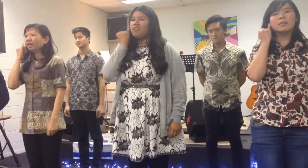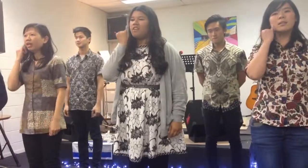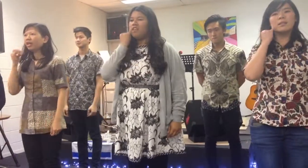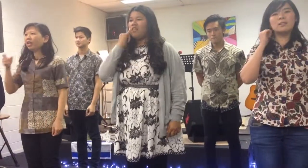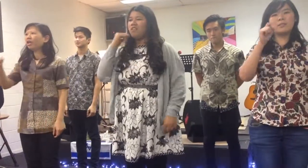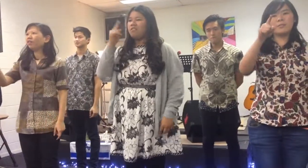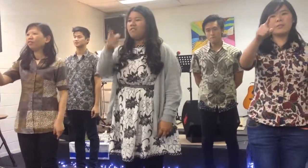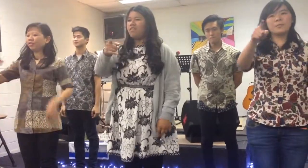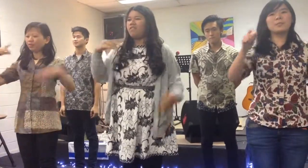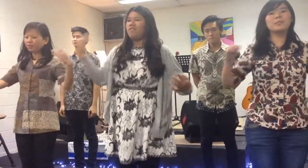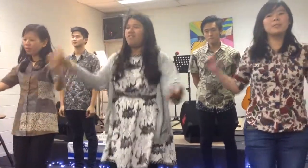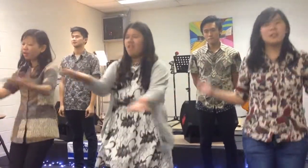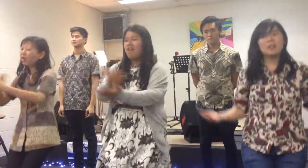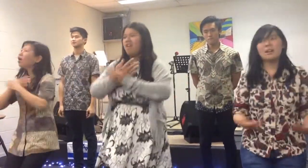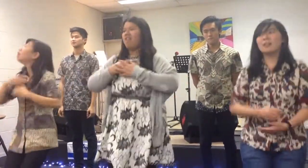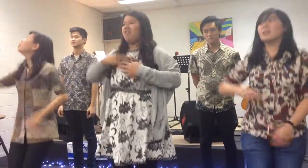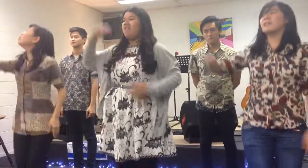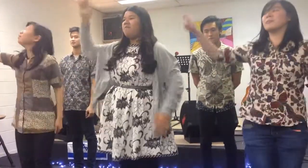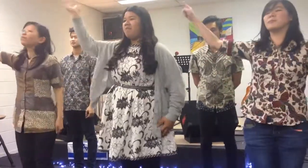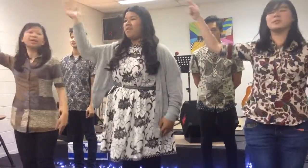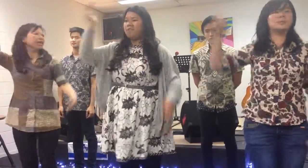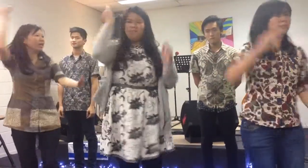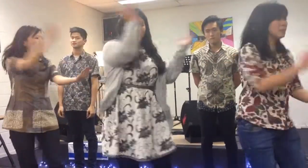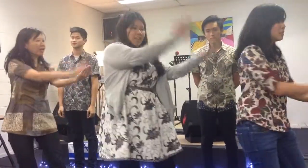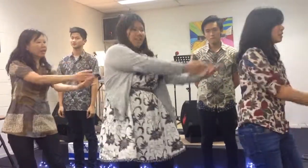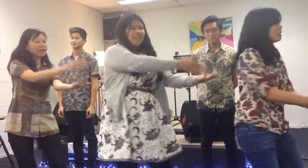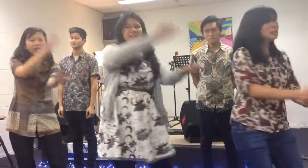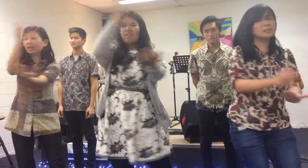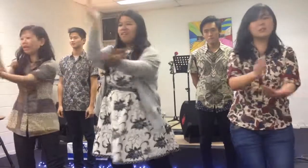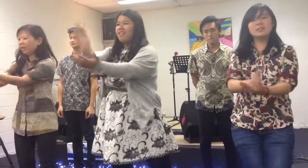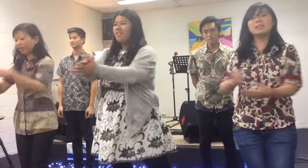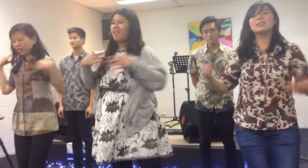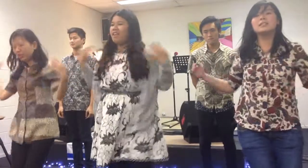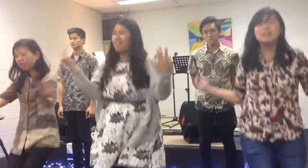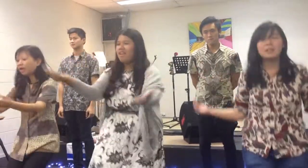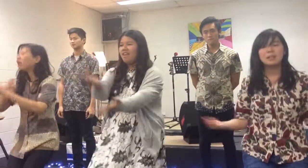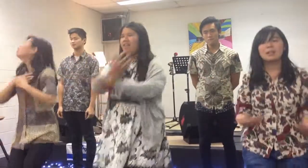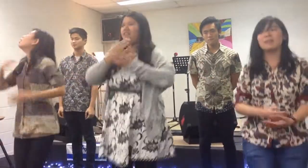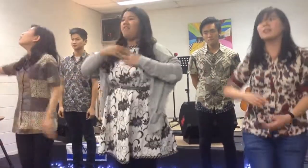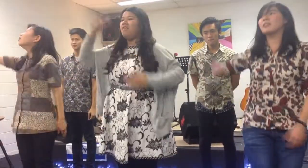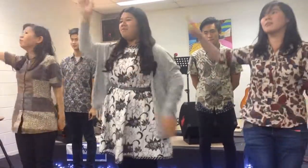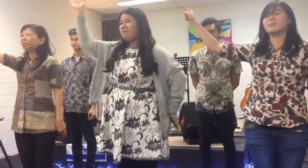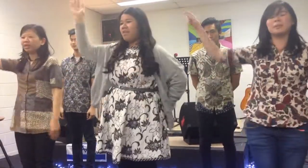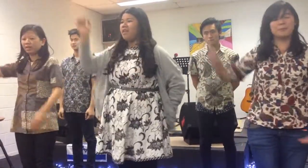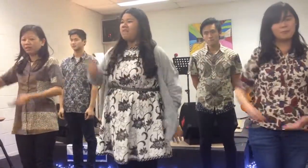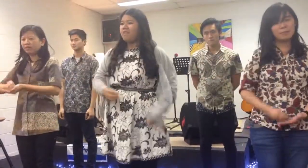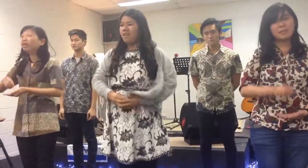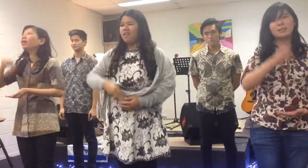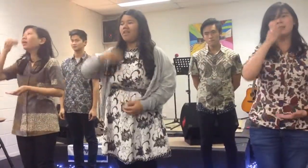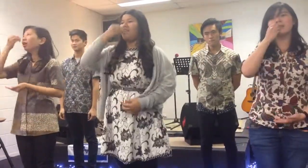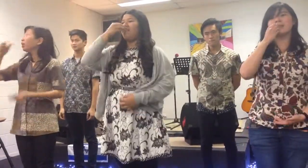if you love me, really love me, feed